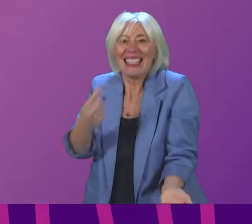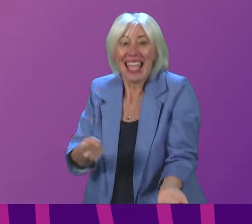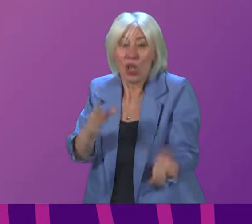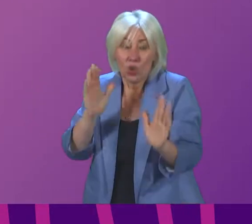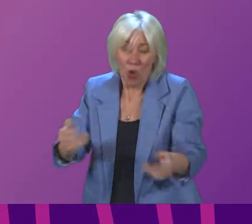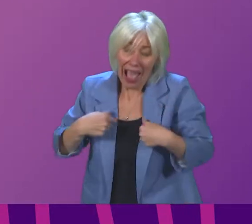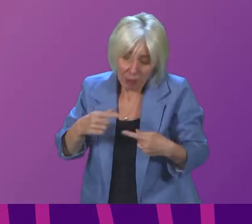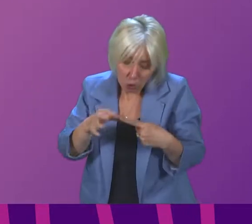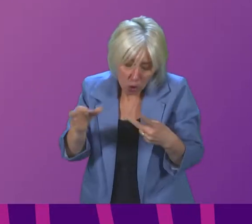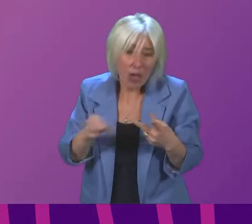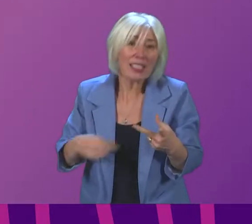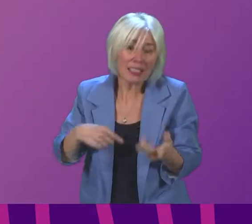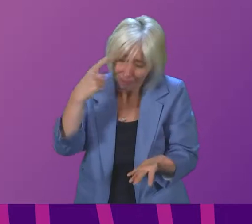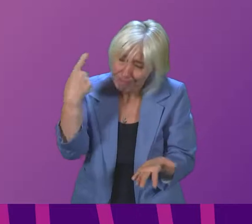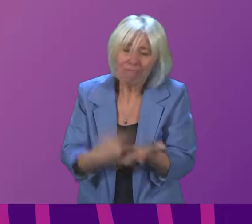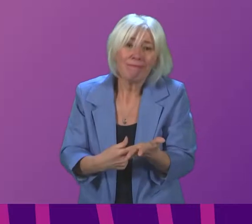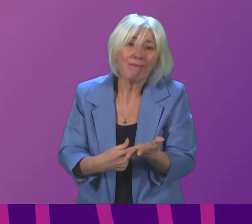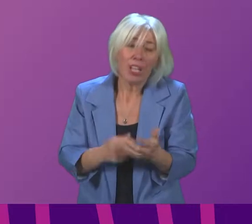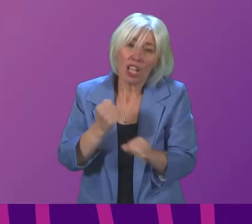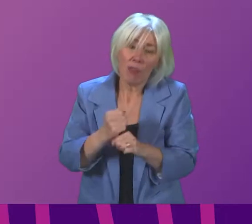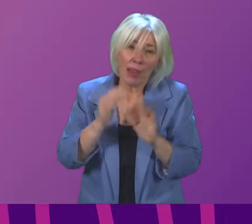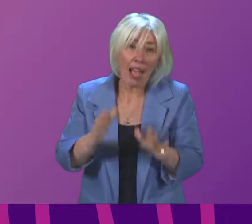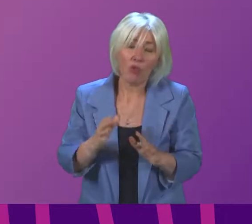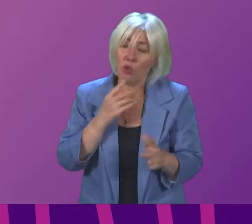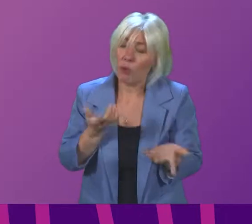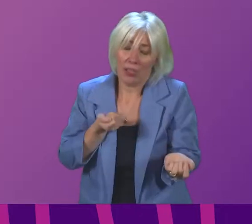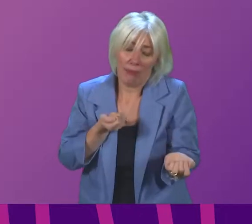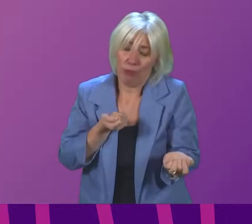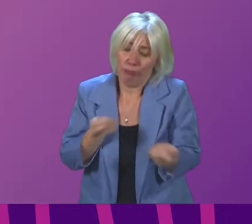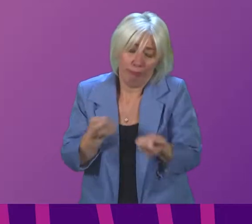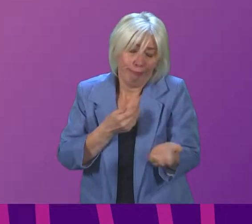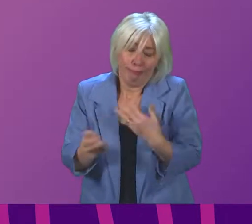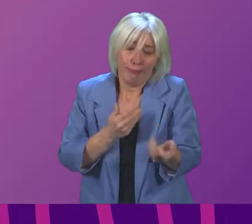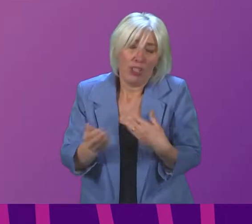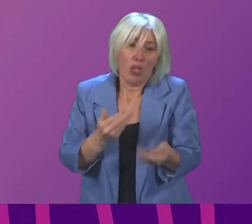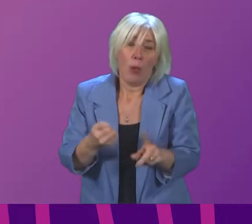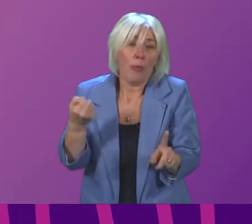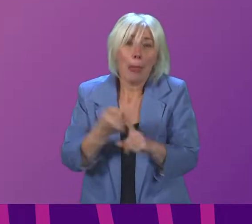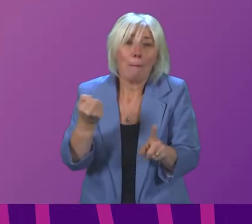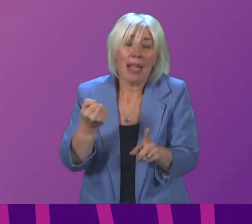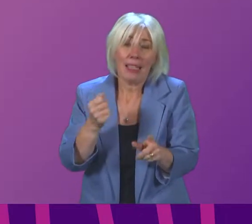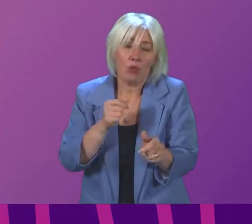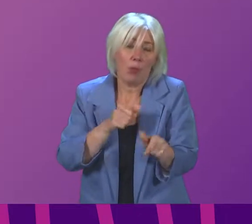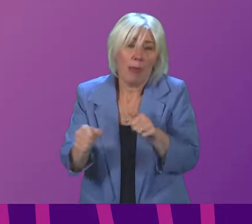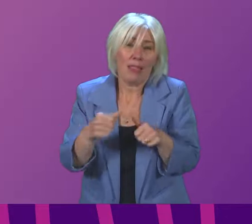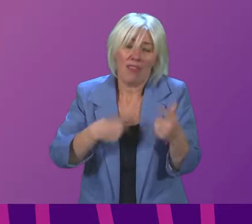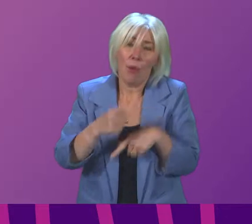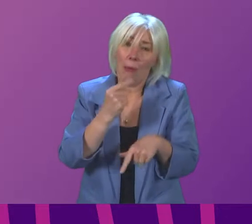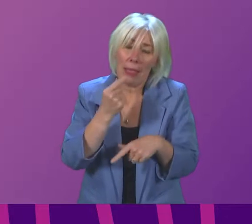choices the government has to make these choices and we have to deal with the impacts to the best of our ability and that is what we will continue to do